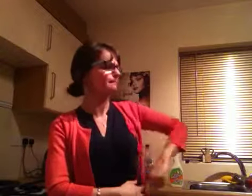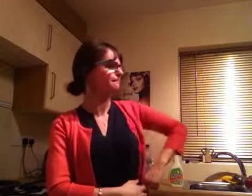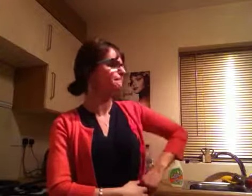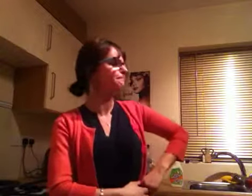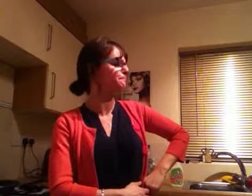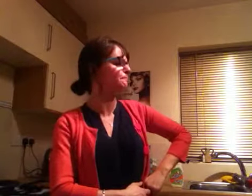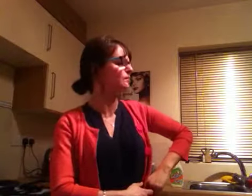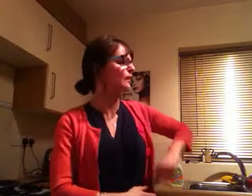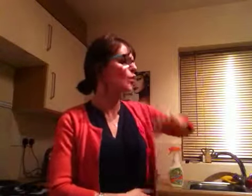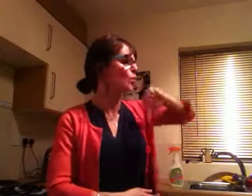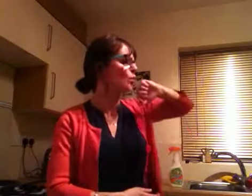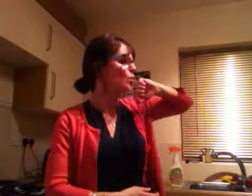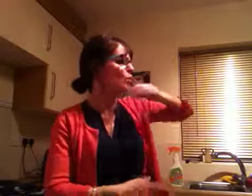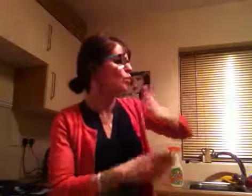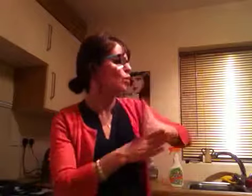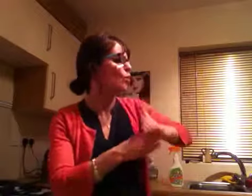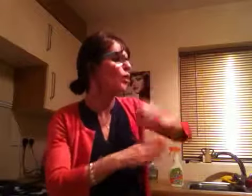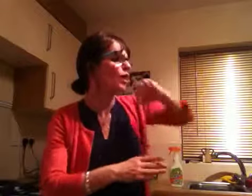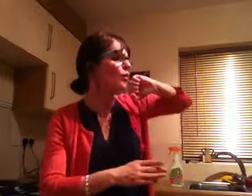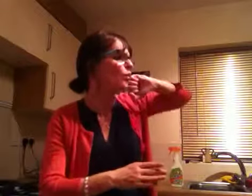she would be happy to clean for me.